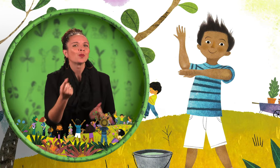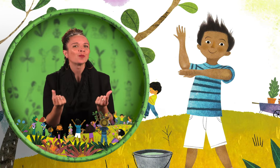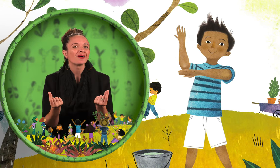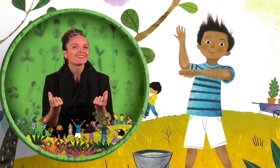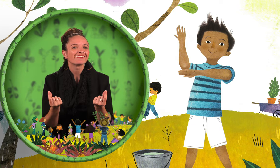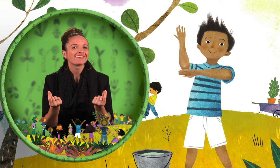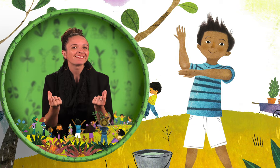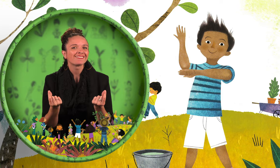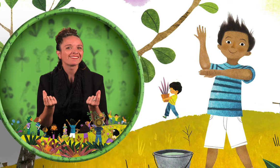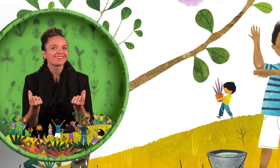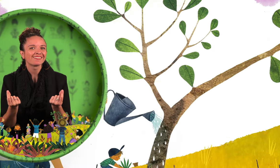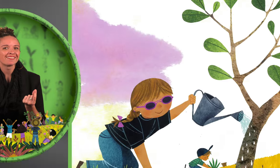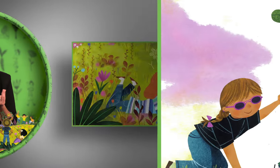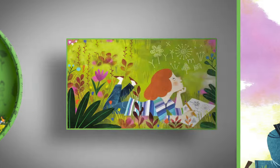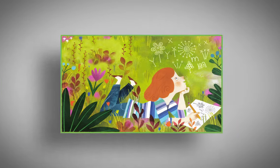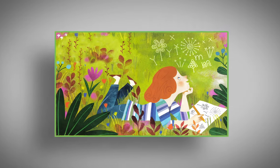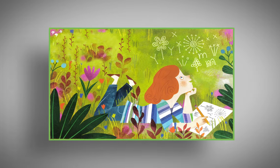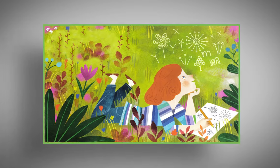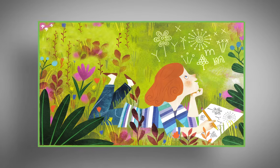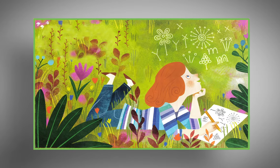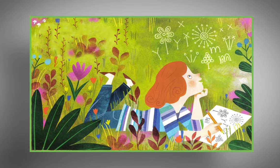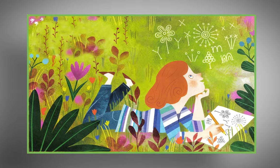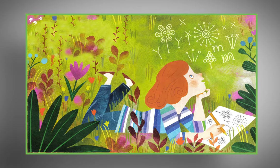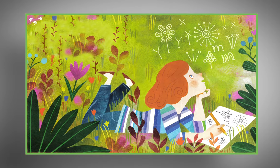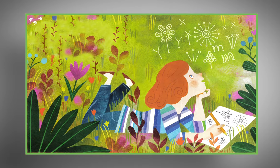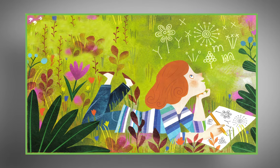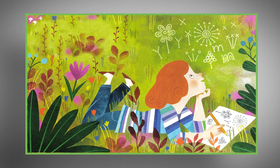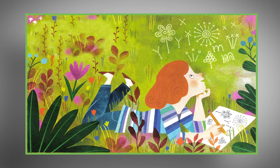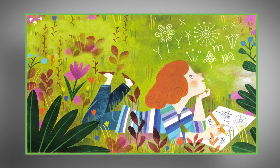love reading and writing. What about you?